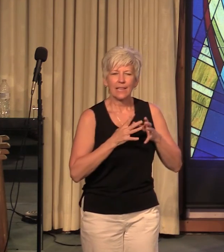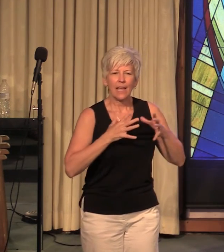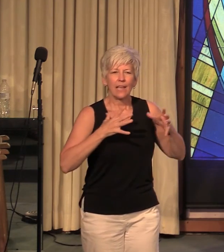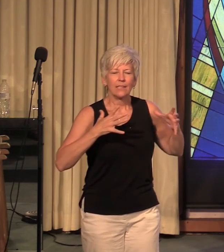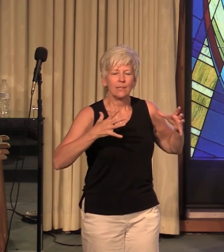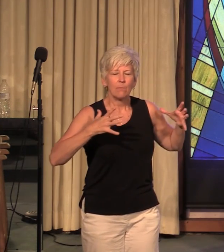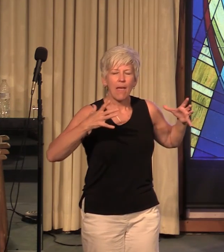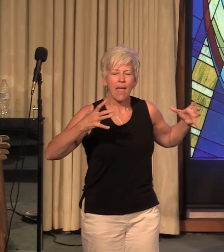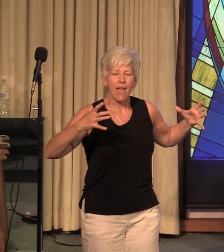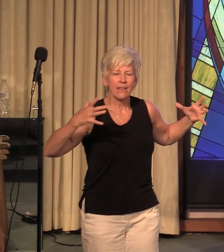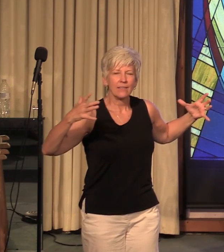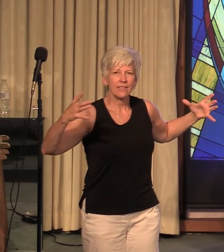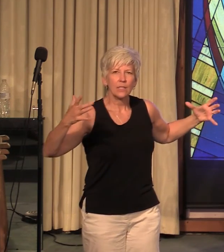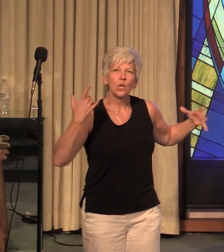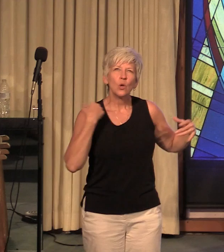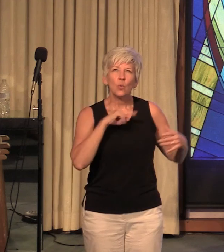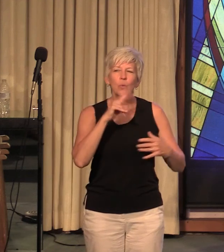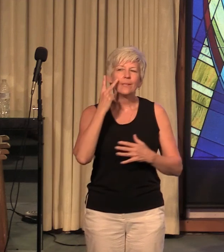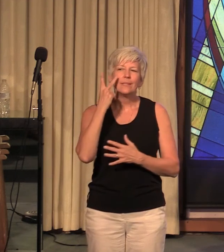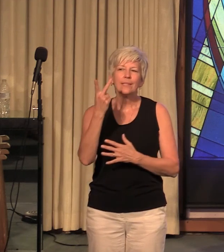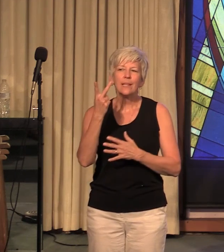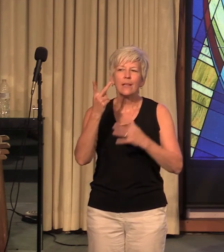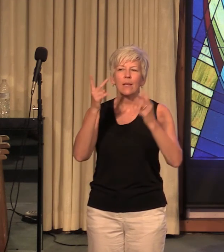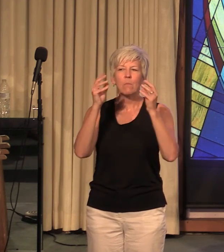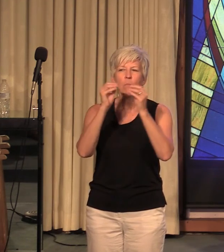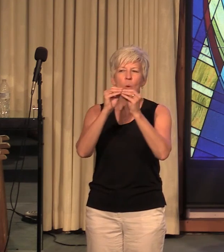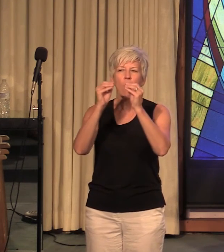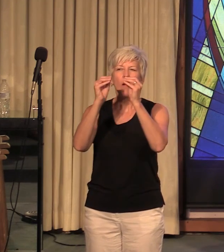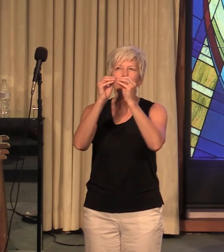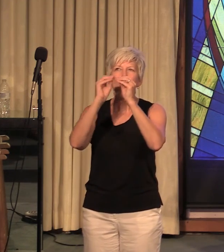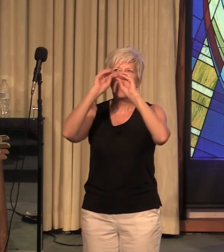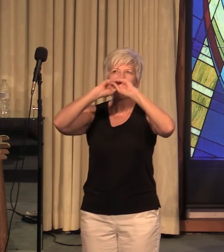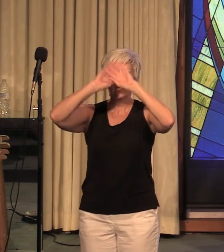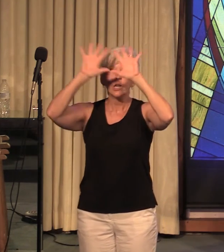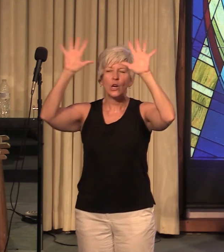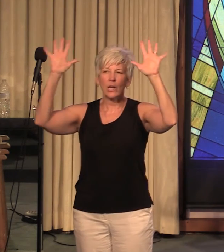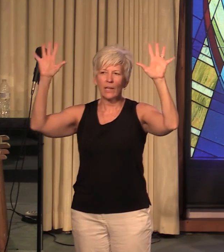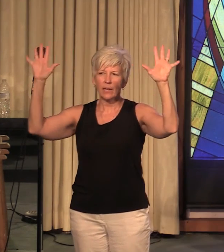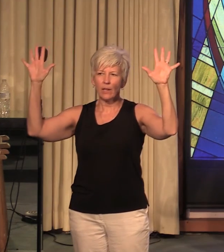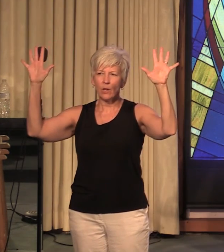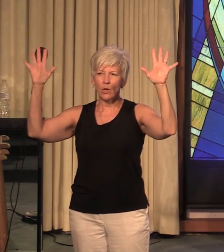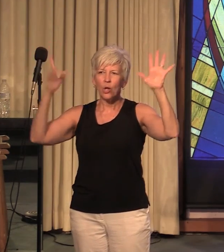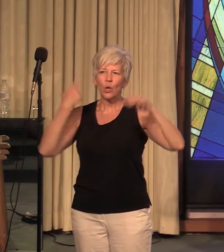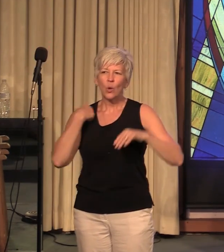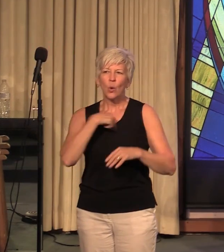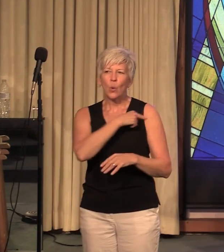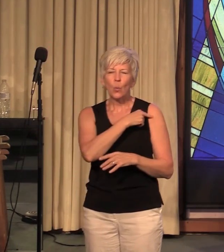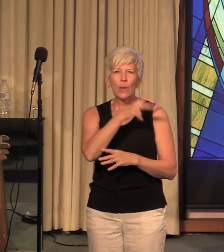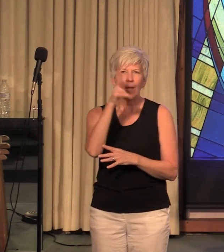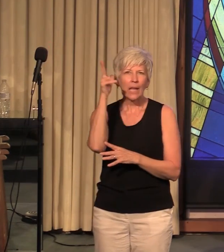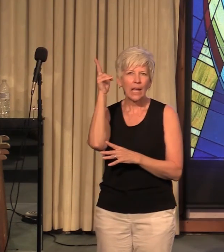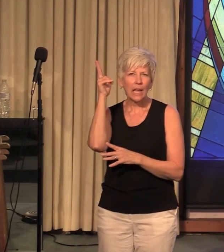we see more and more clearly we hear